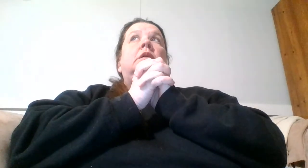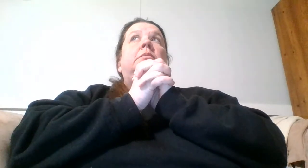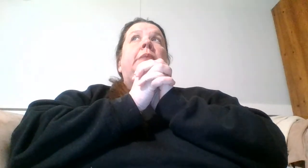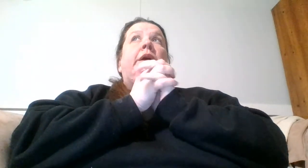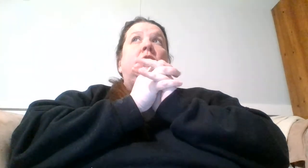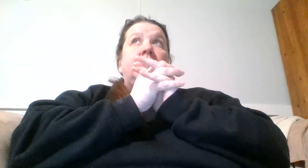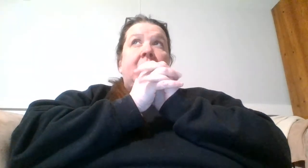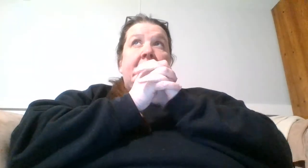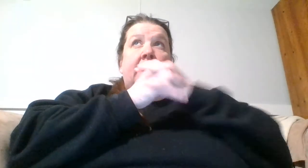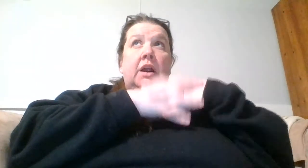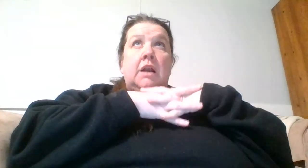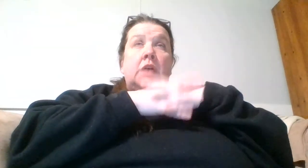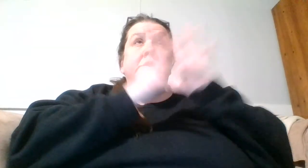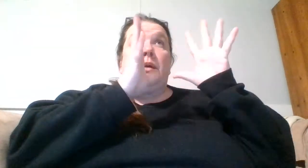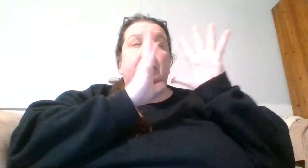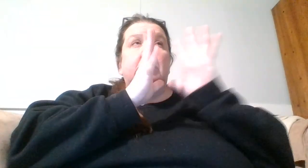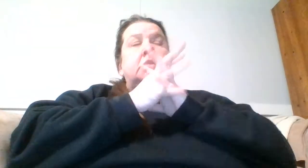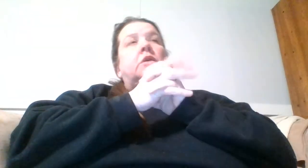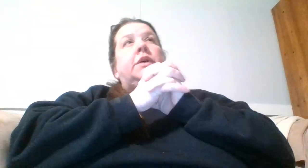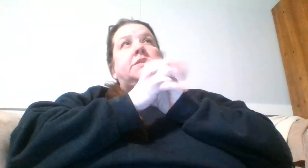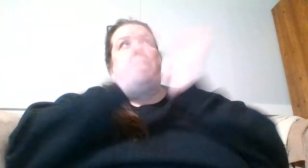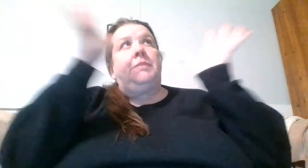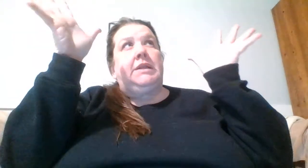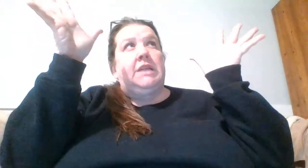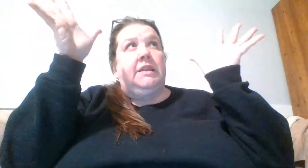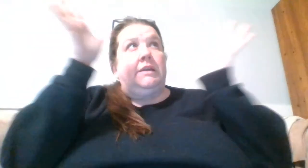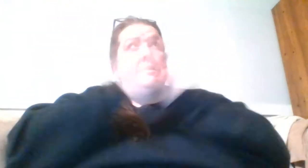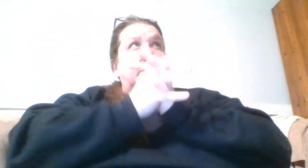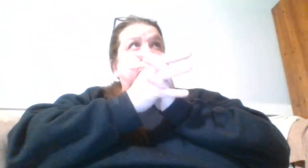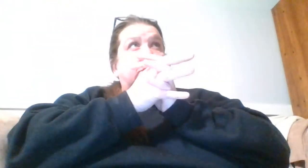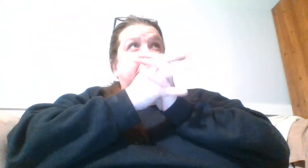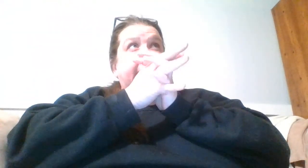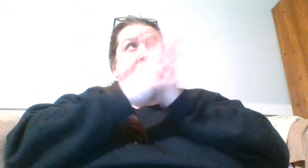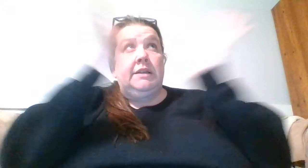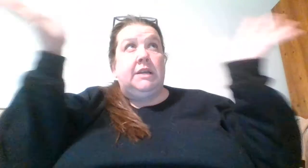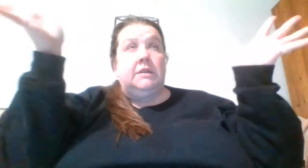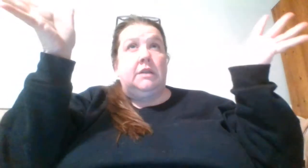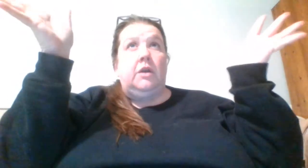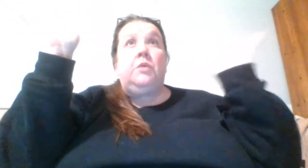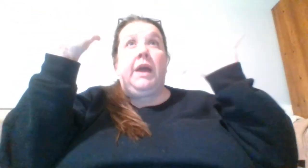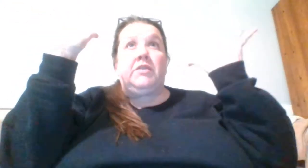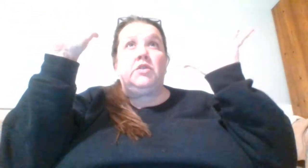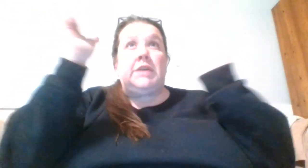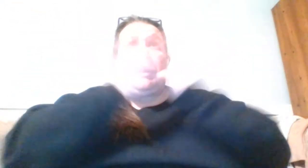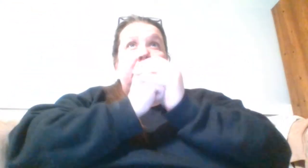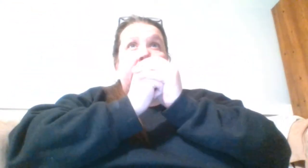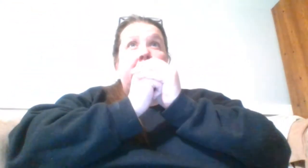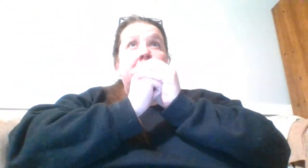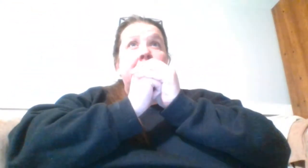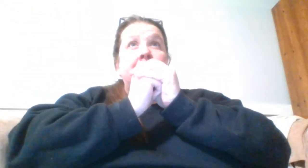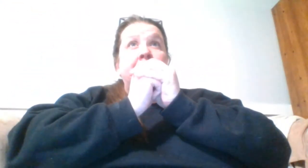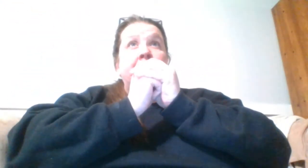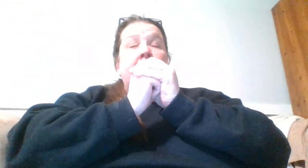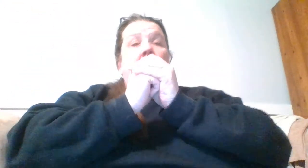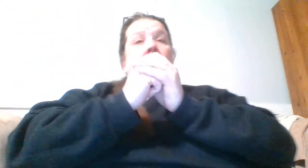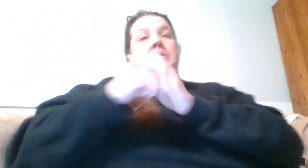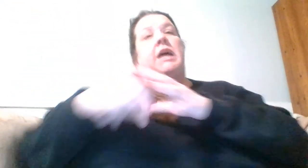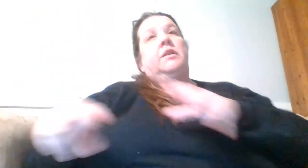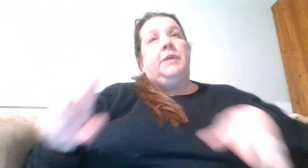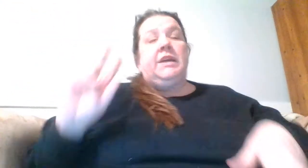My coach and I had a hard... Okay, so updates on things. So, okay, ASL is done. Oh, we have to do sign of the week. Sign of the week